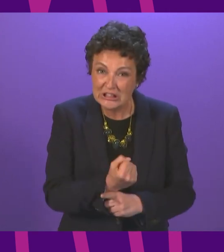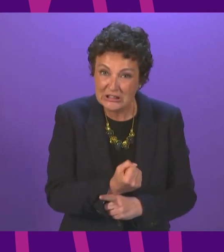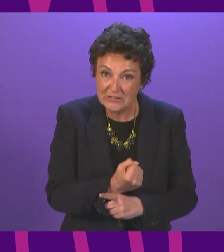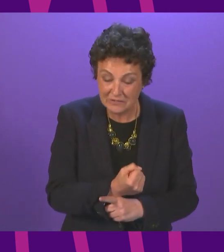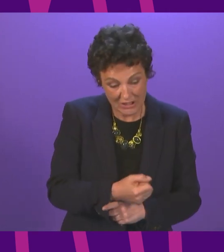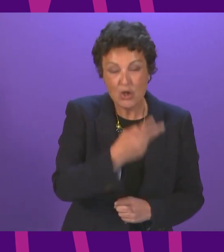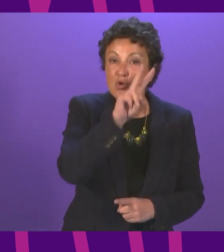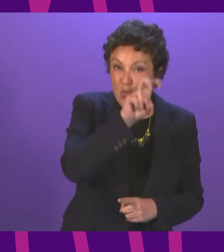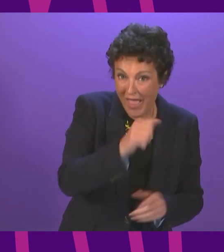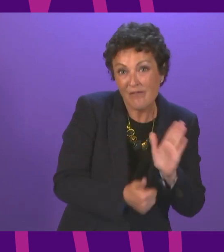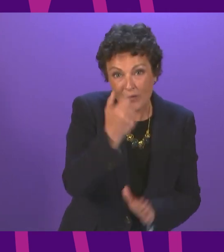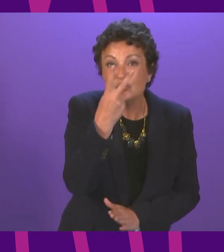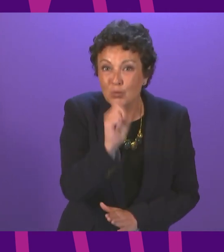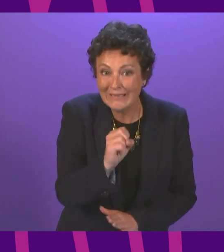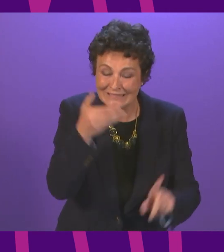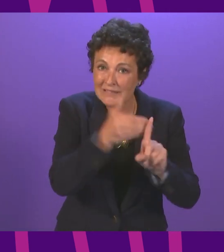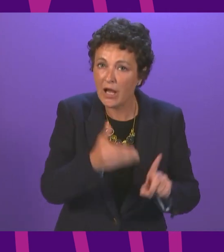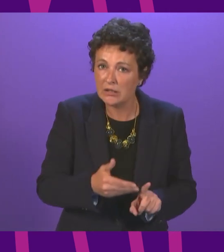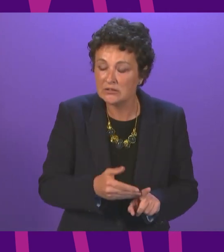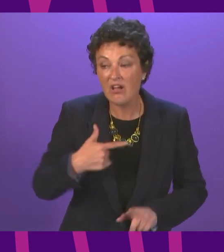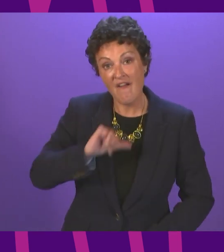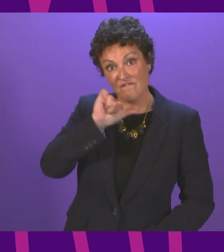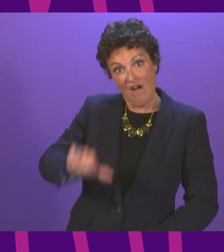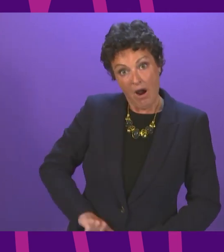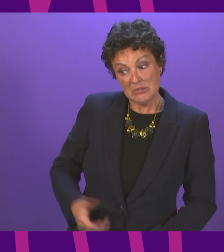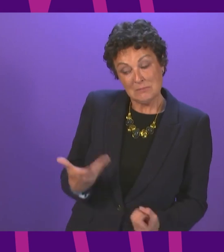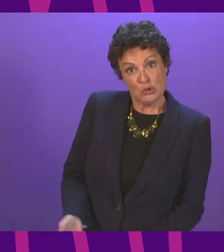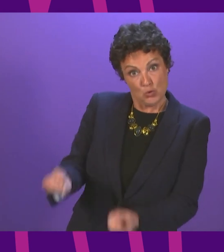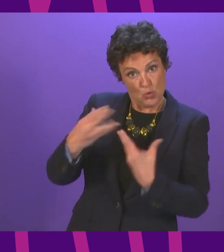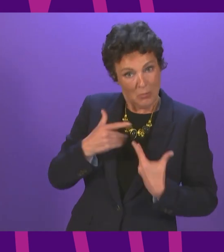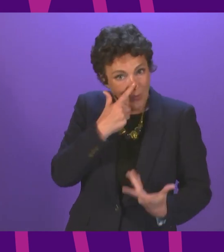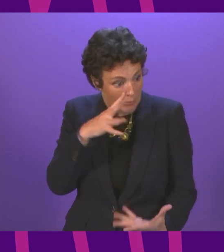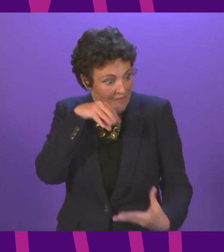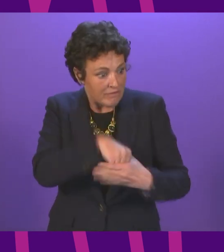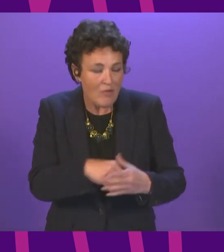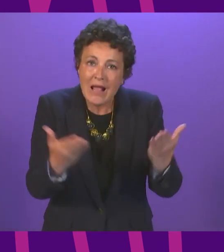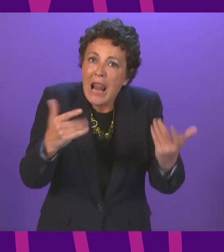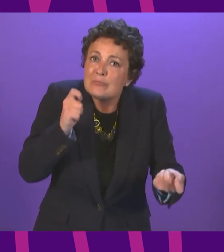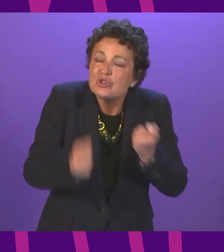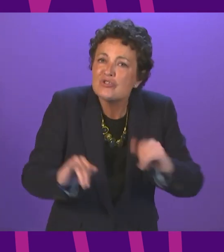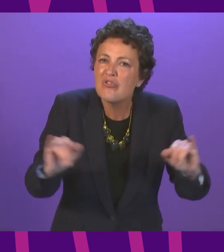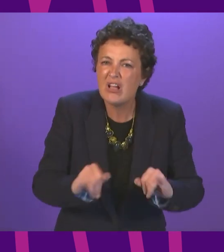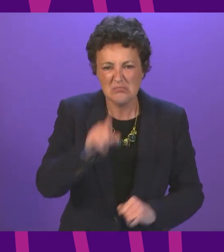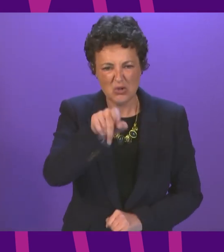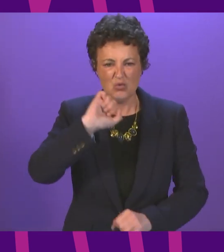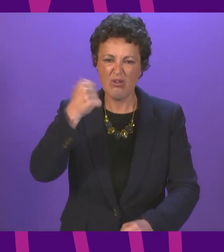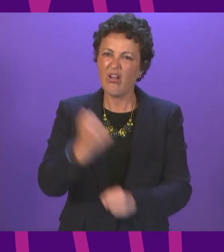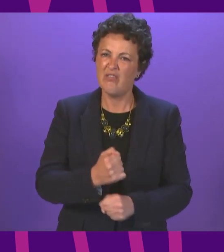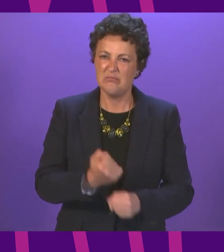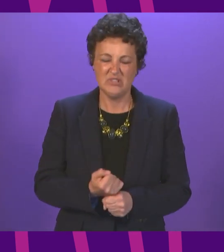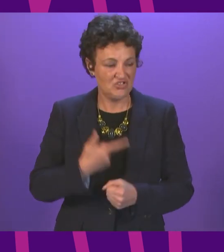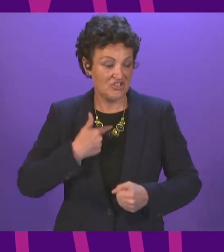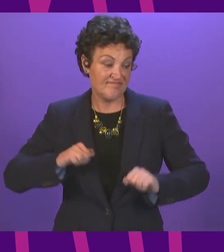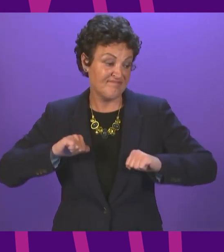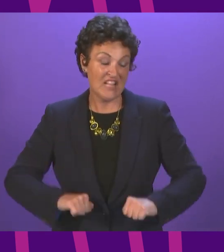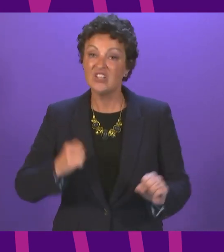Farmers have told me that they can be a part of the solution to this climate change crisis. And your Government has sat on their hands for too long.